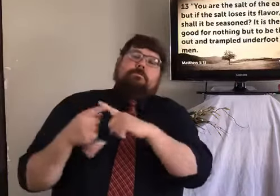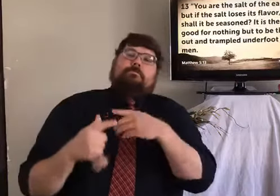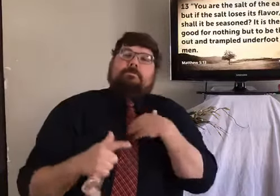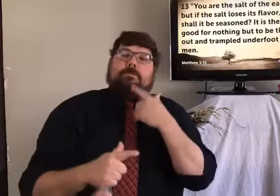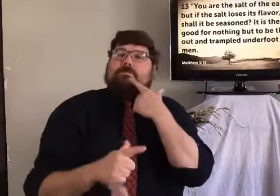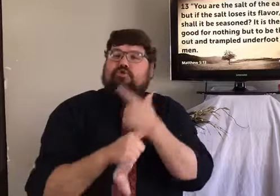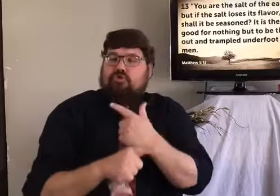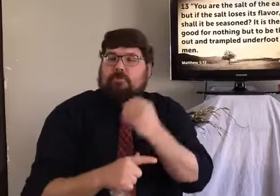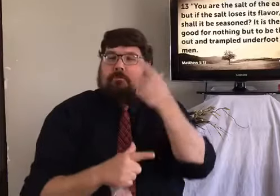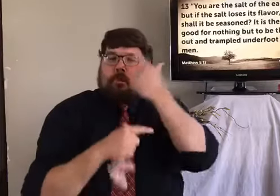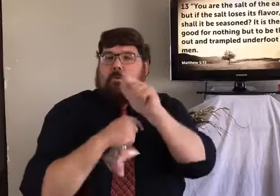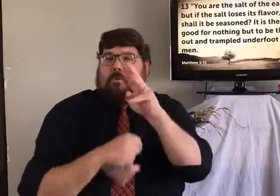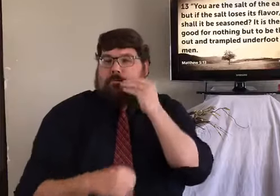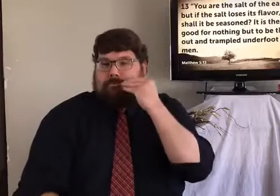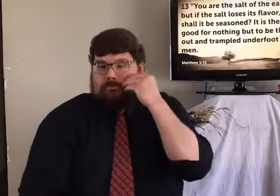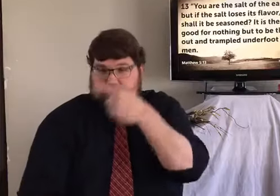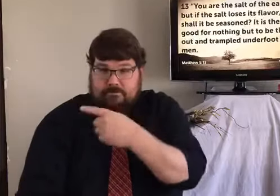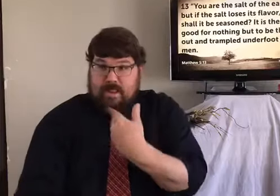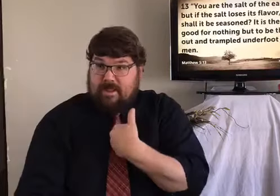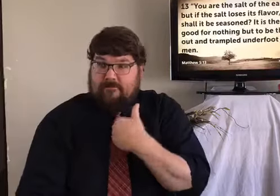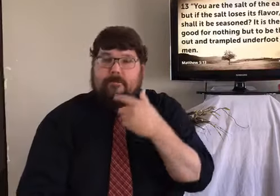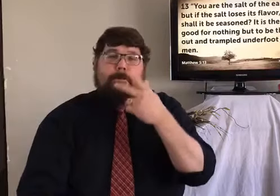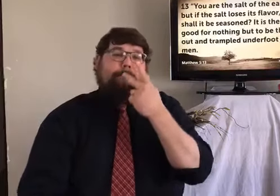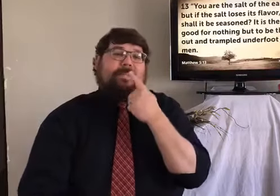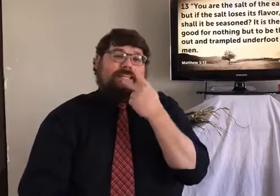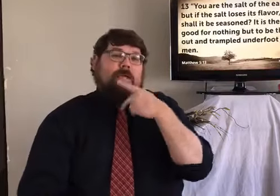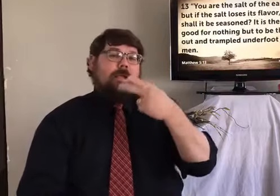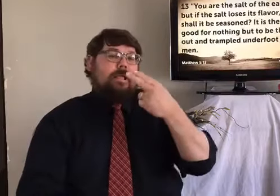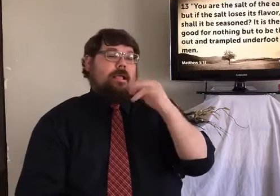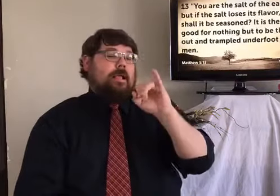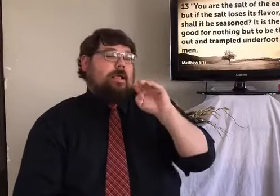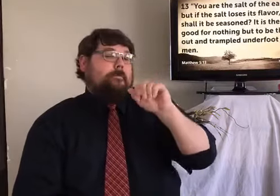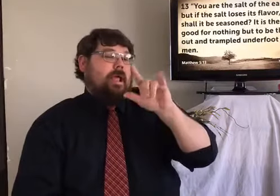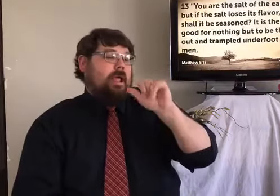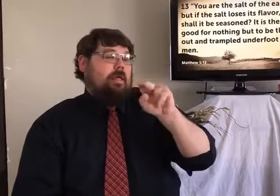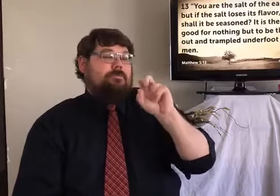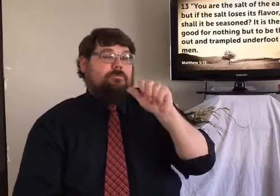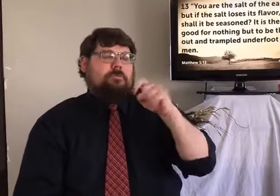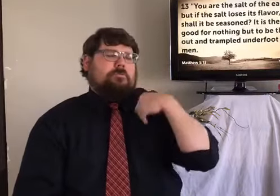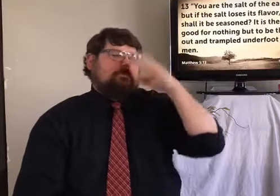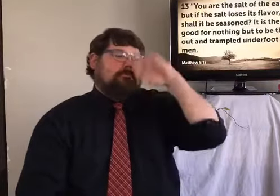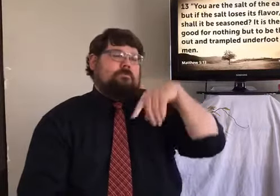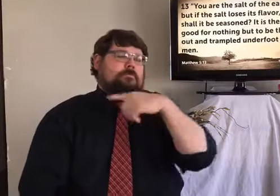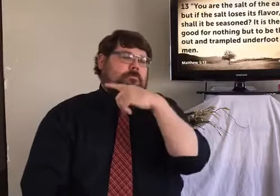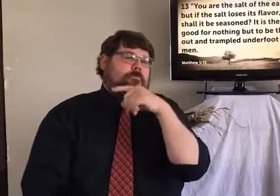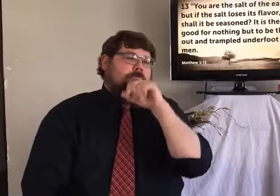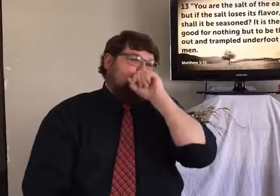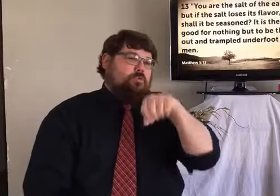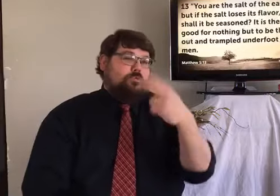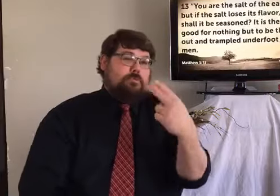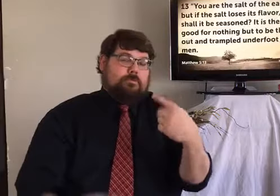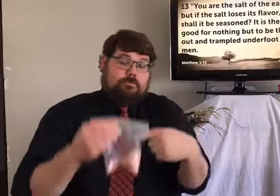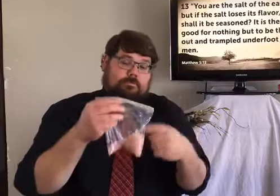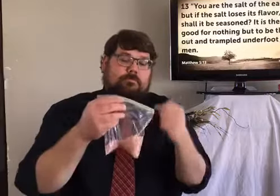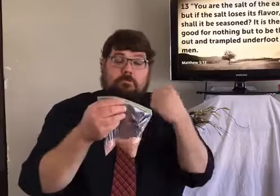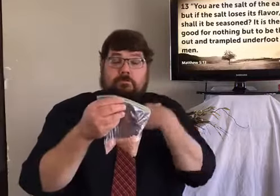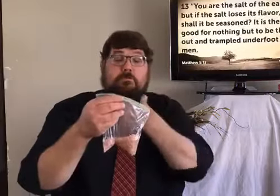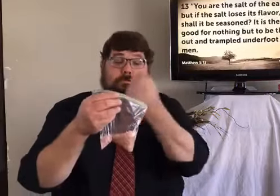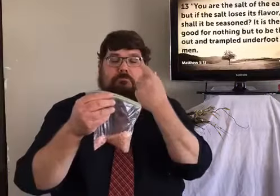This morning, I quickly drove over to my sister and brother-in-law's home because they have pink Himalayan salt. I know that they